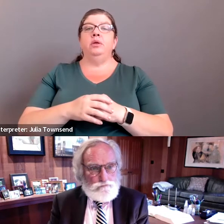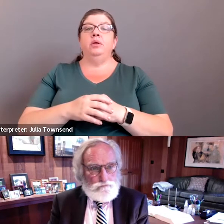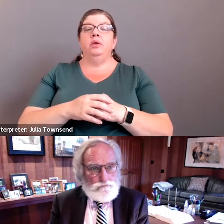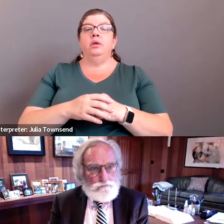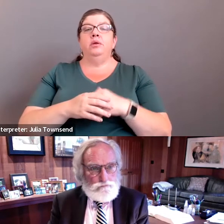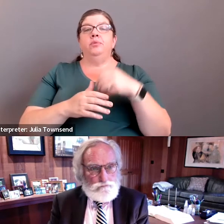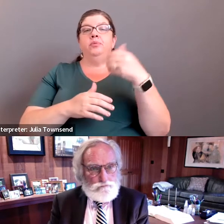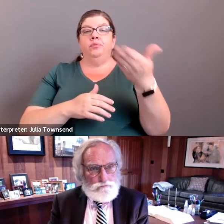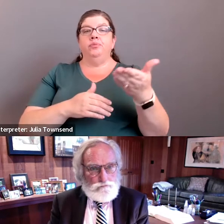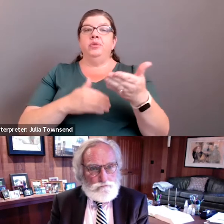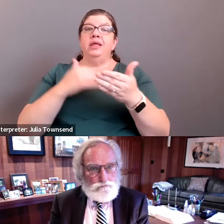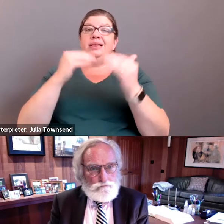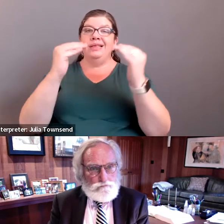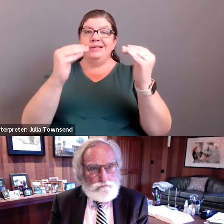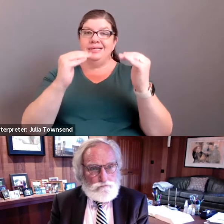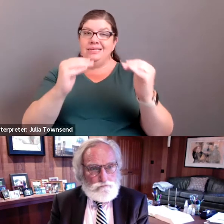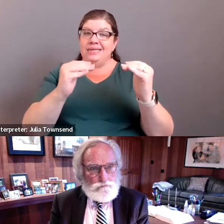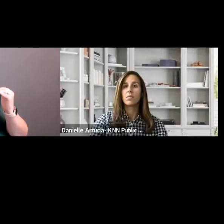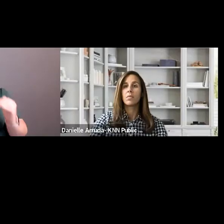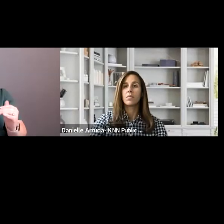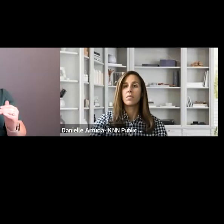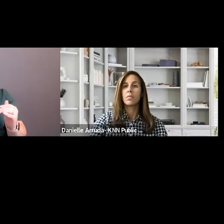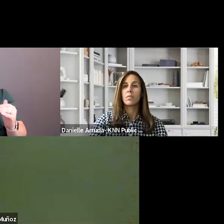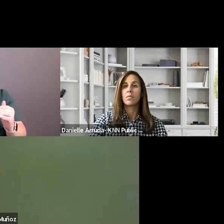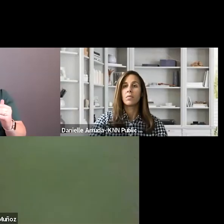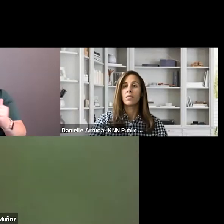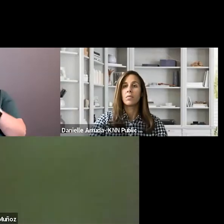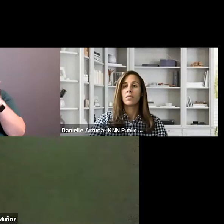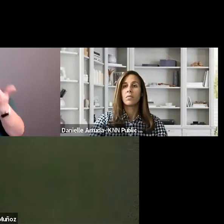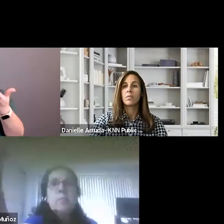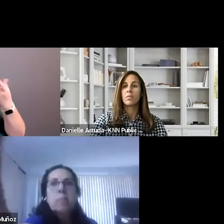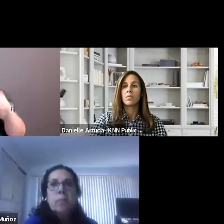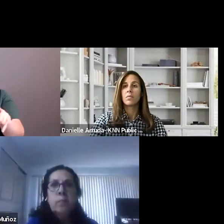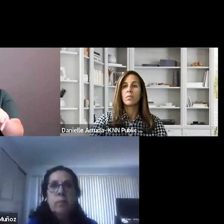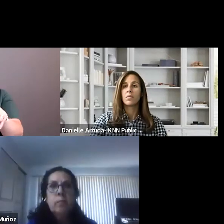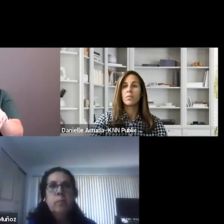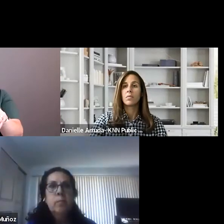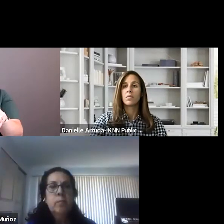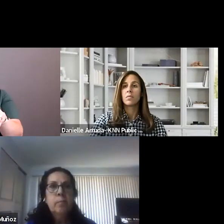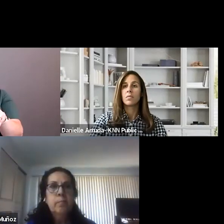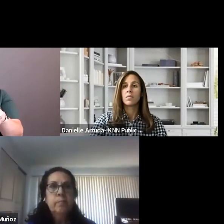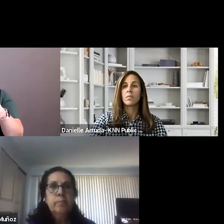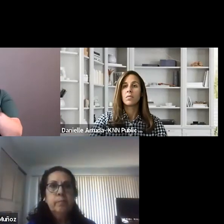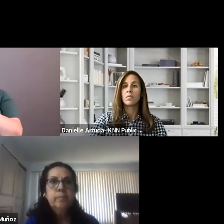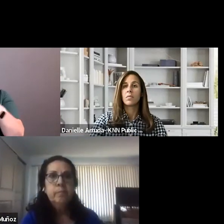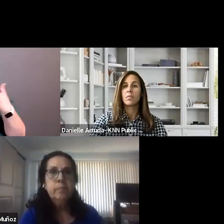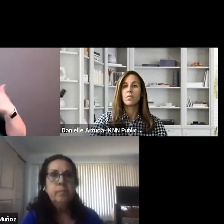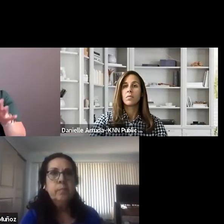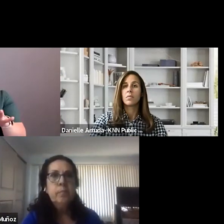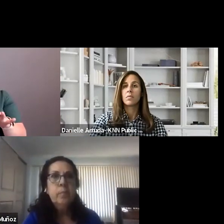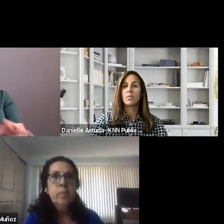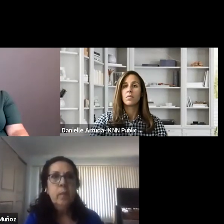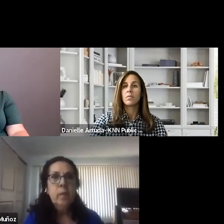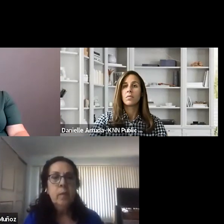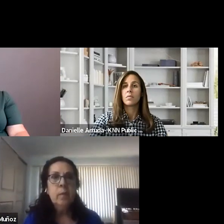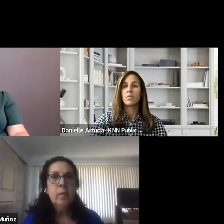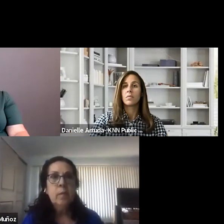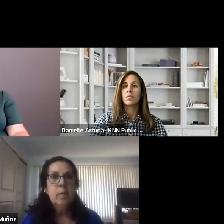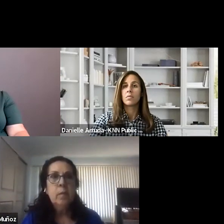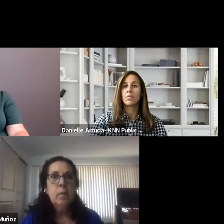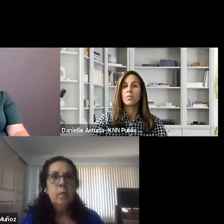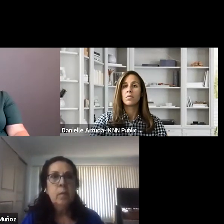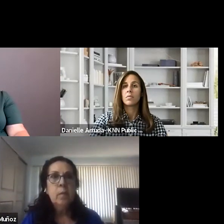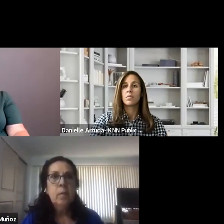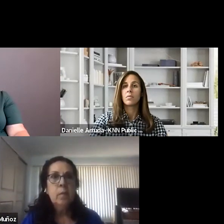So the steps that are going to occur in order to get this done is we have the two